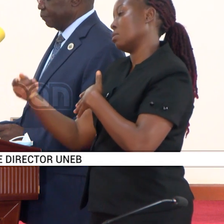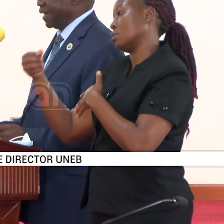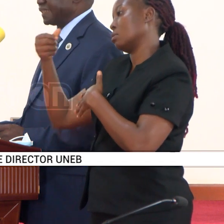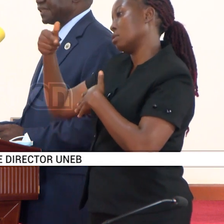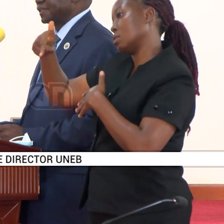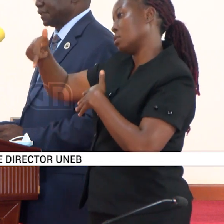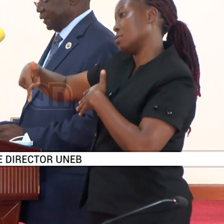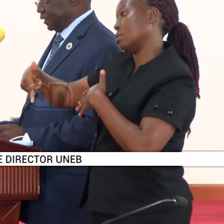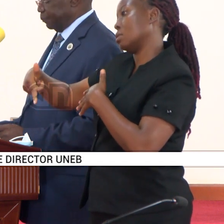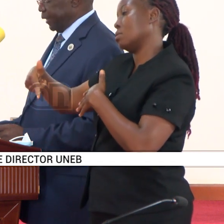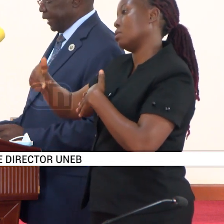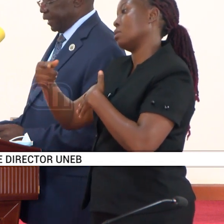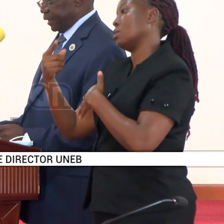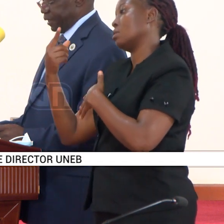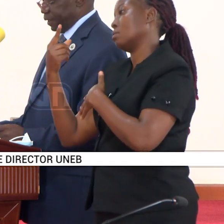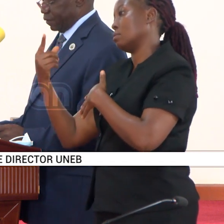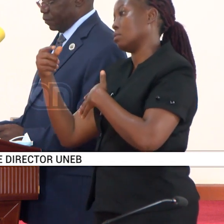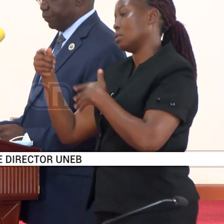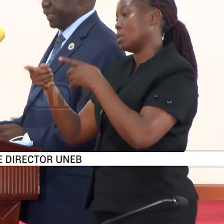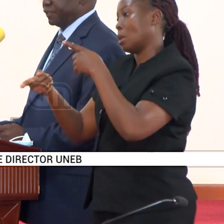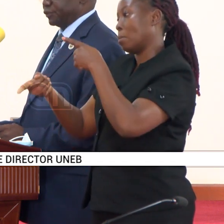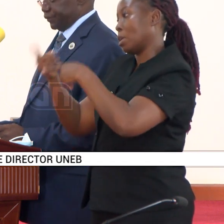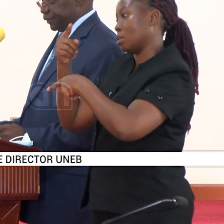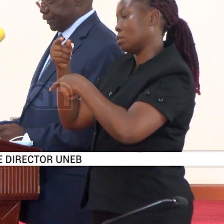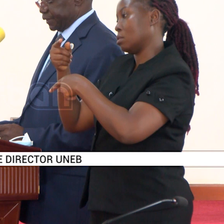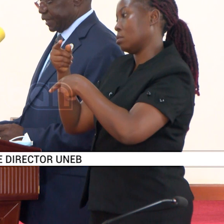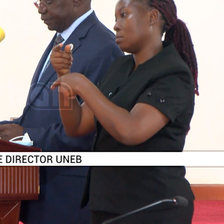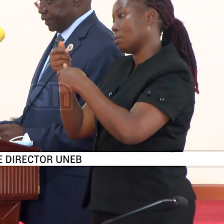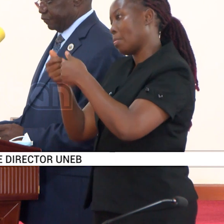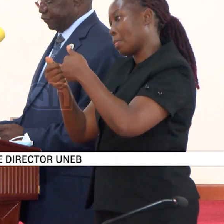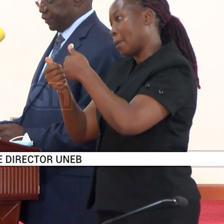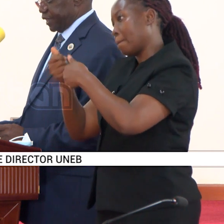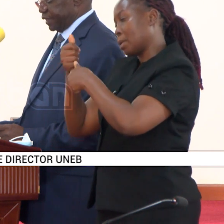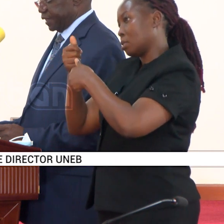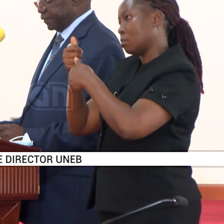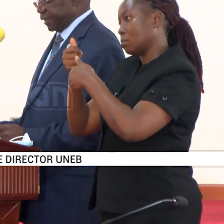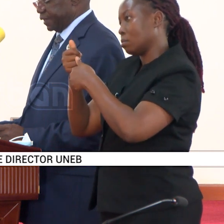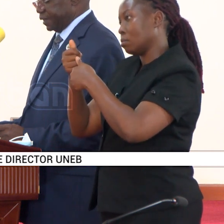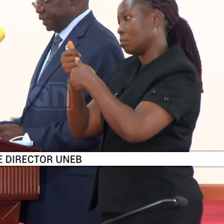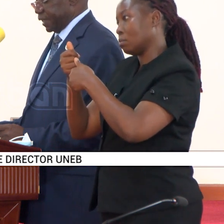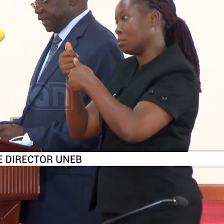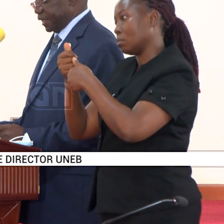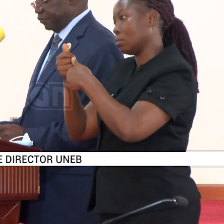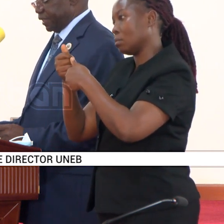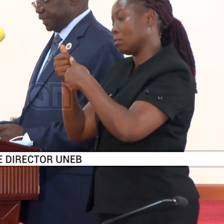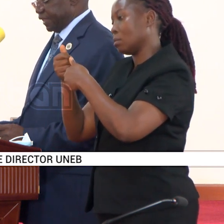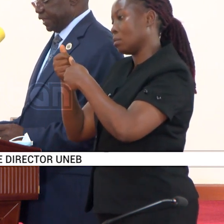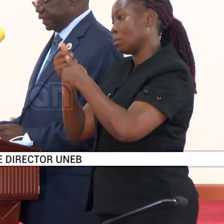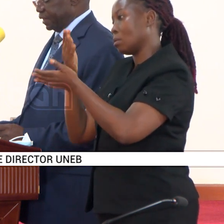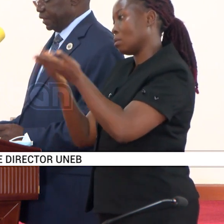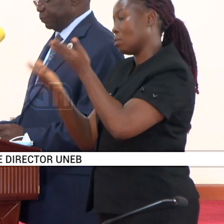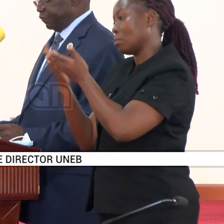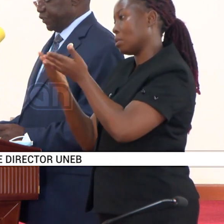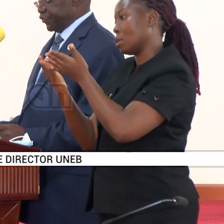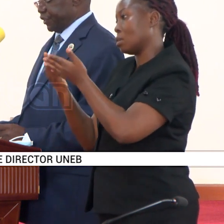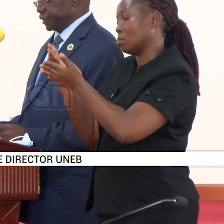passed the PLE, compared to 659,910